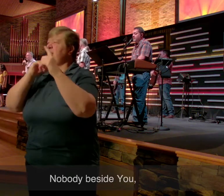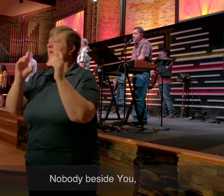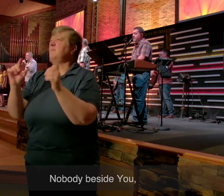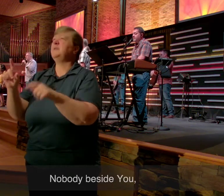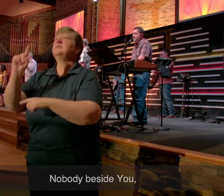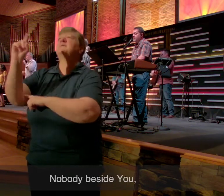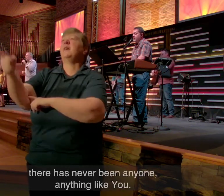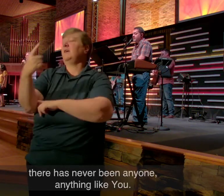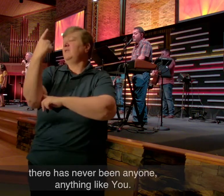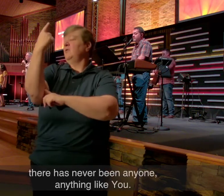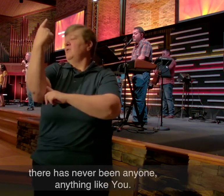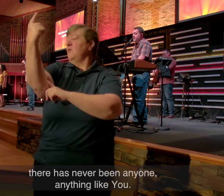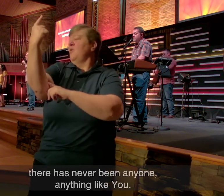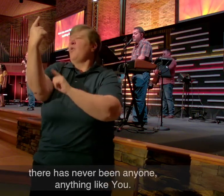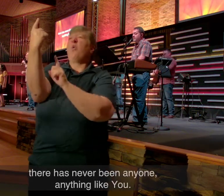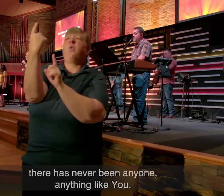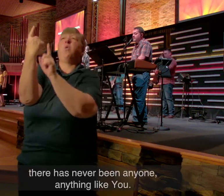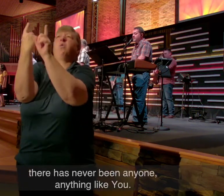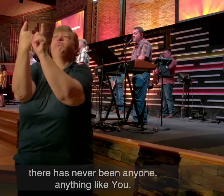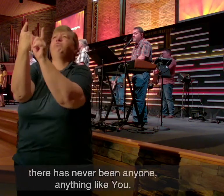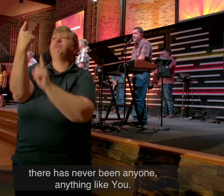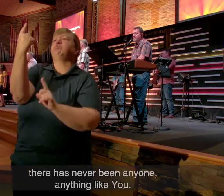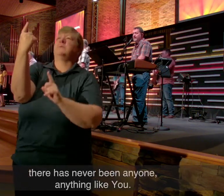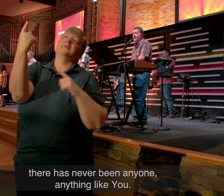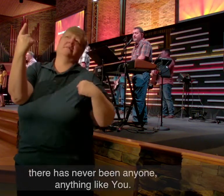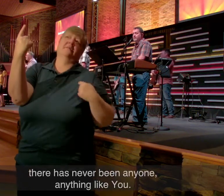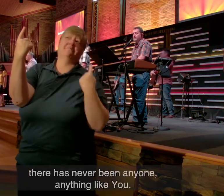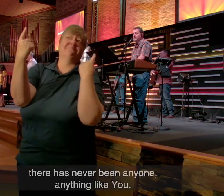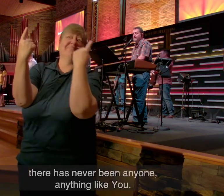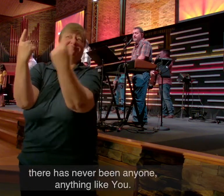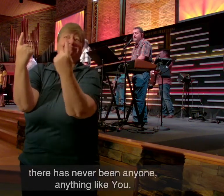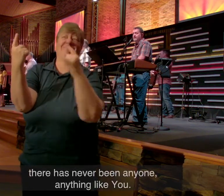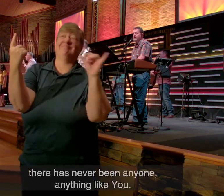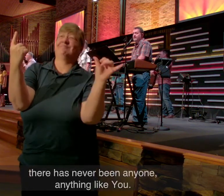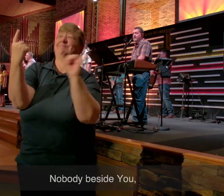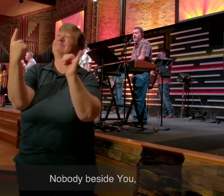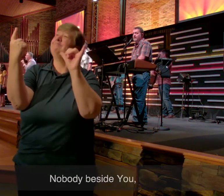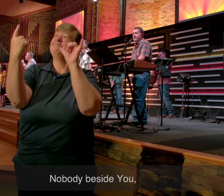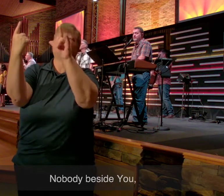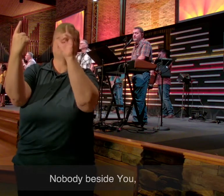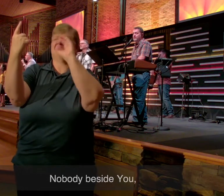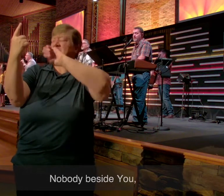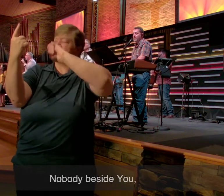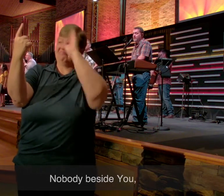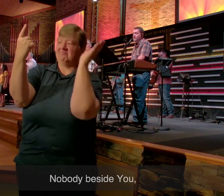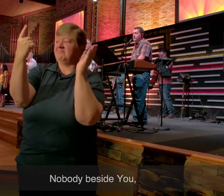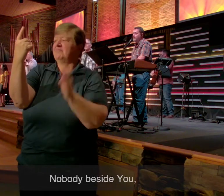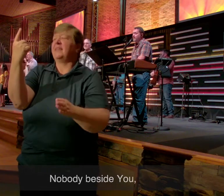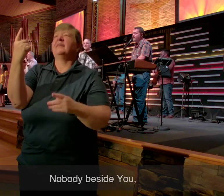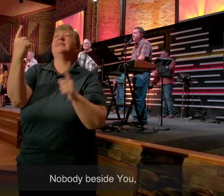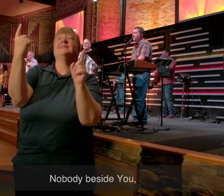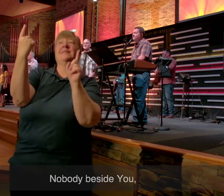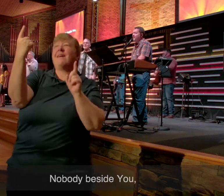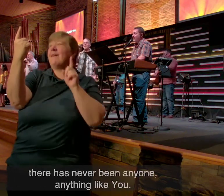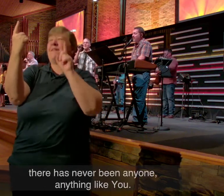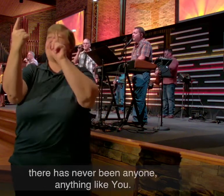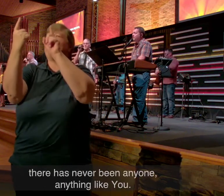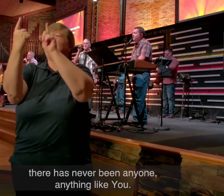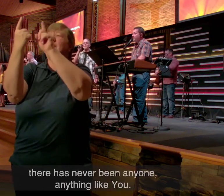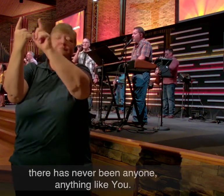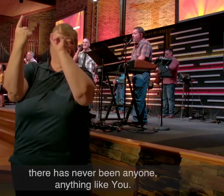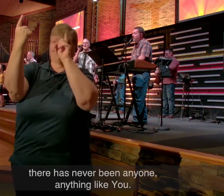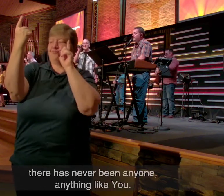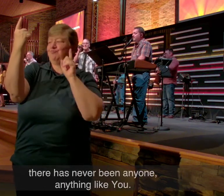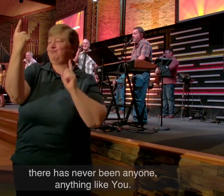beside you There has never been anyone, anything like you Nobody beside you